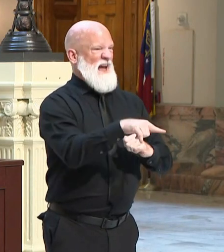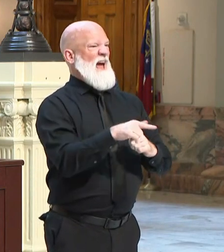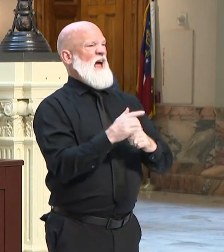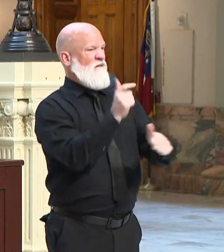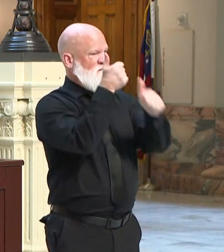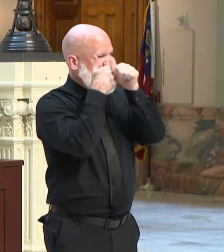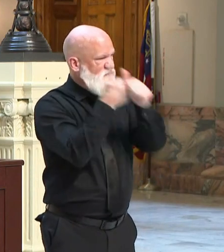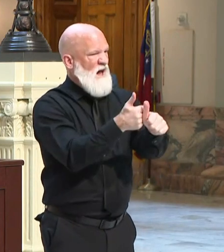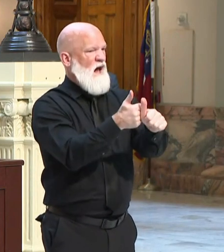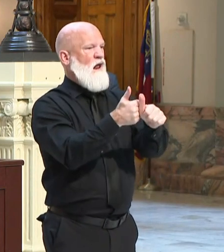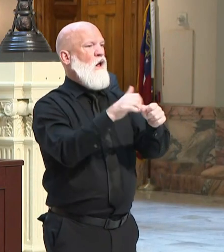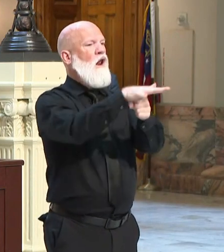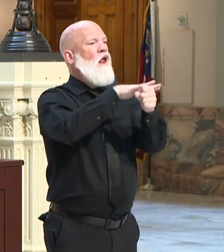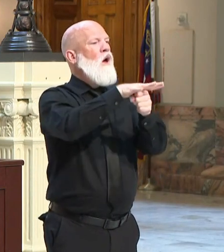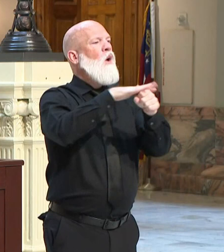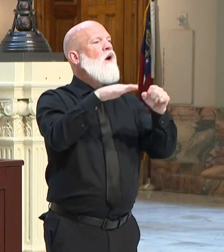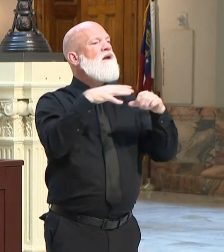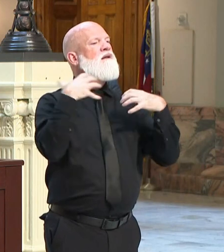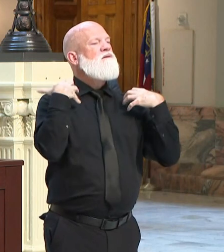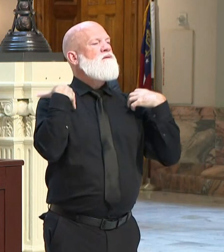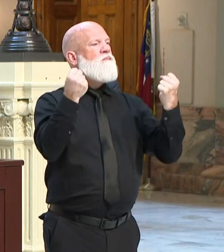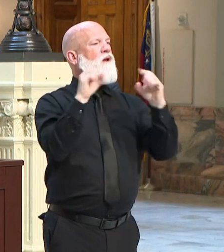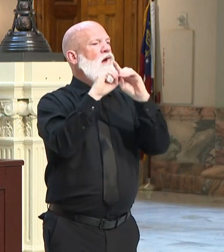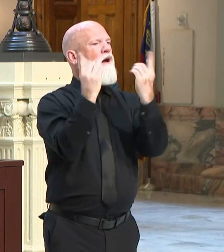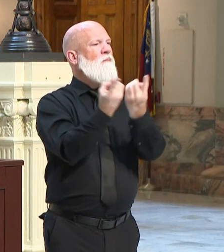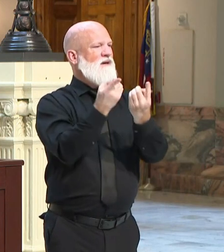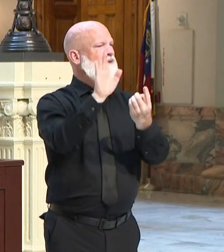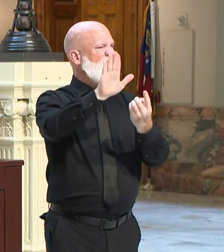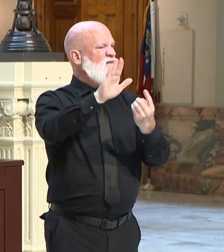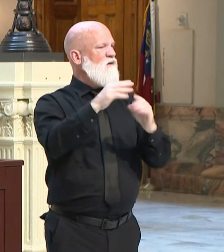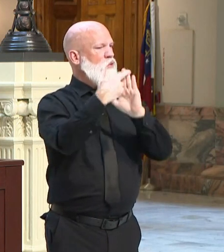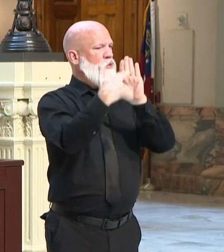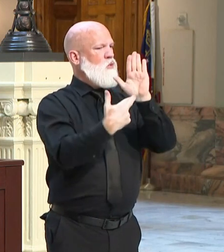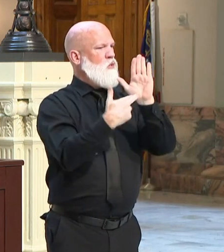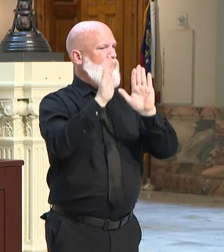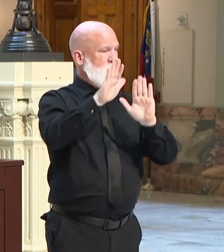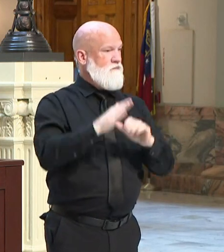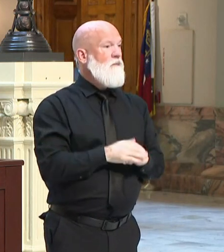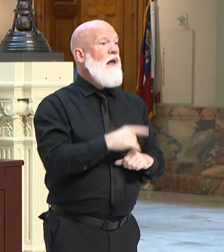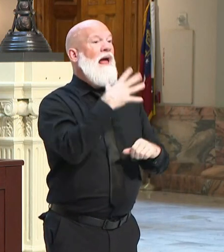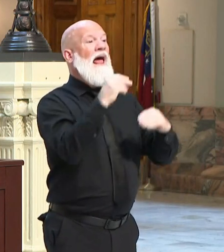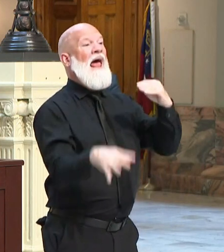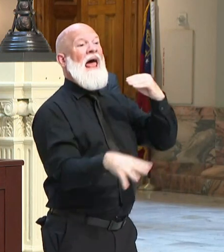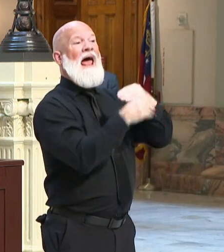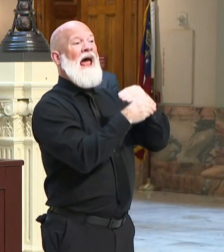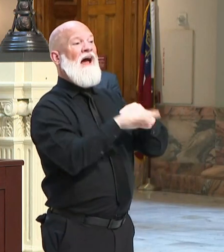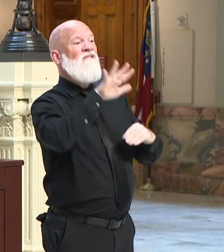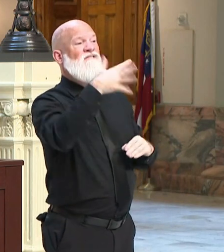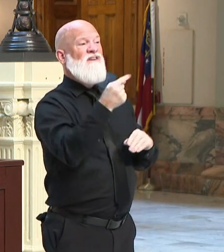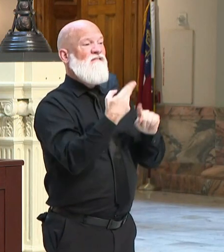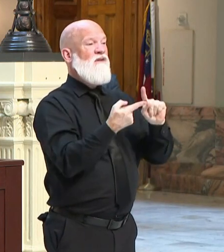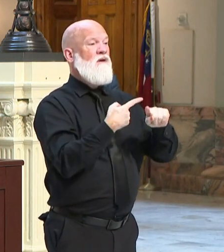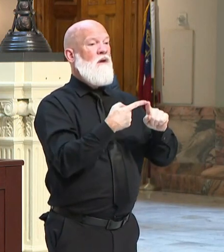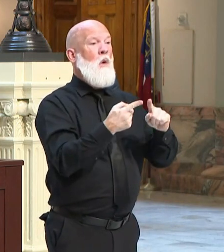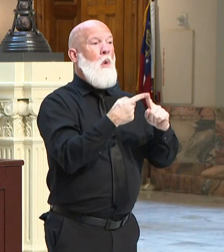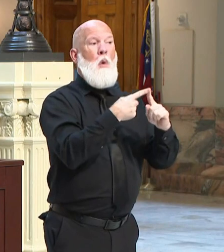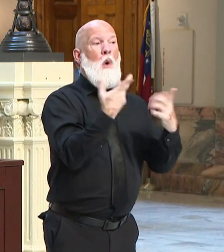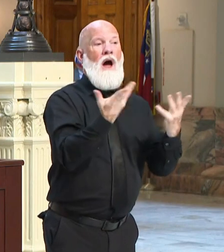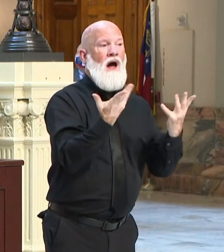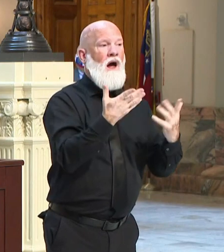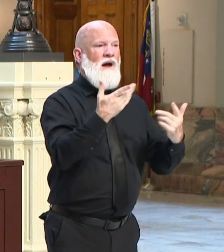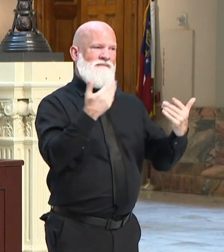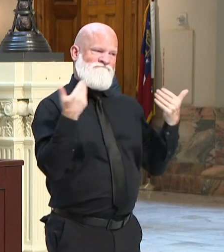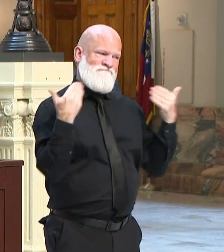encourage everyone to be vaccinated. All three of these vaccines are safe, they're effective, and they will be our